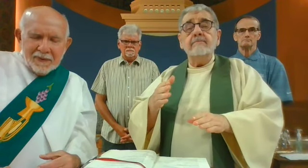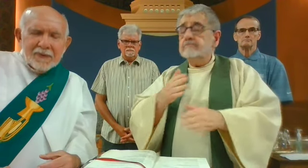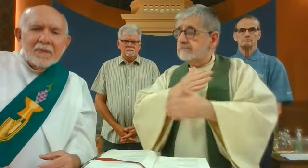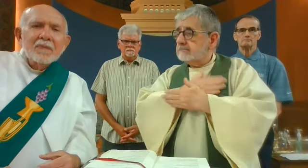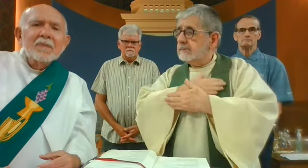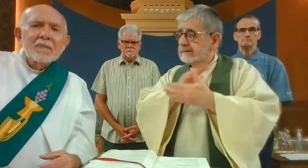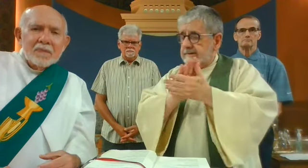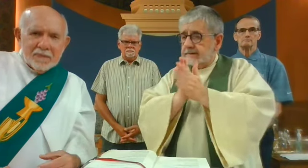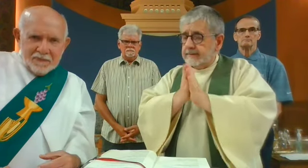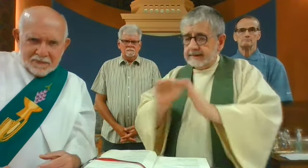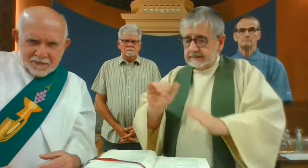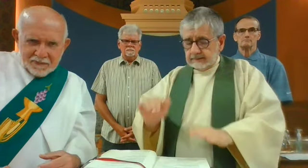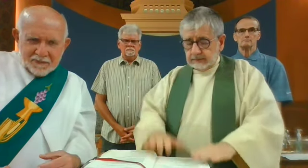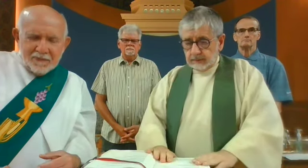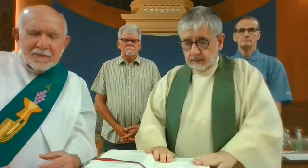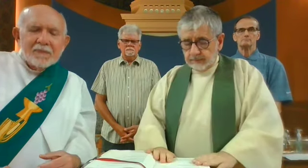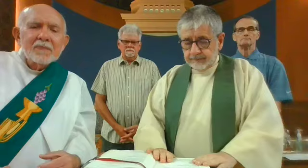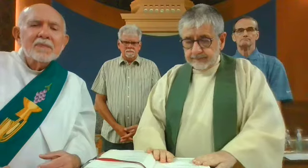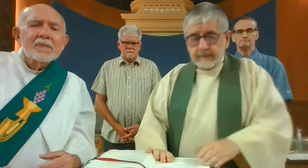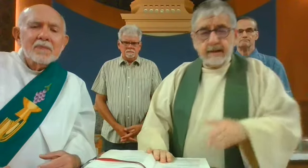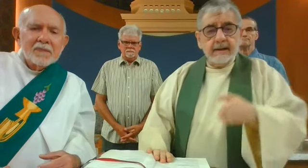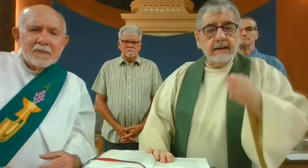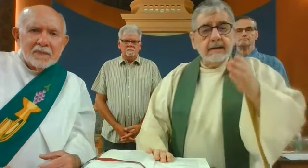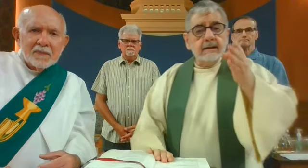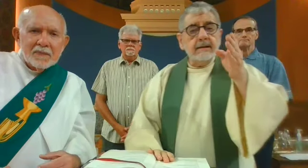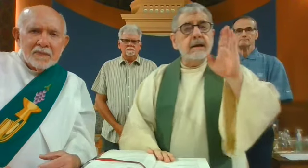recently passed, so we will pray for them as well.